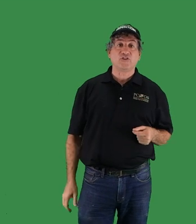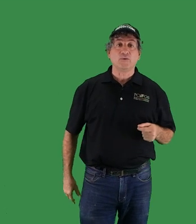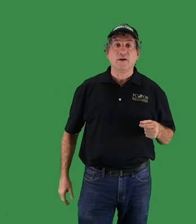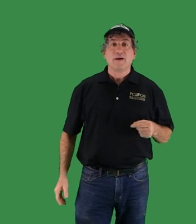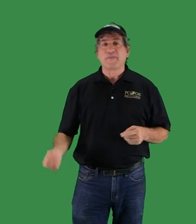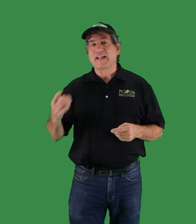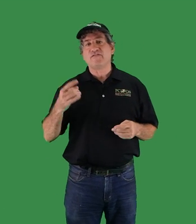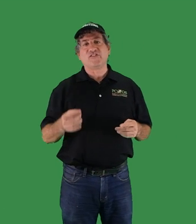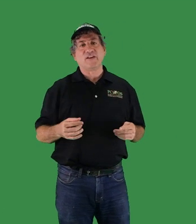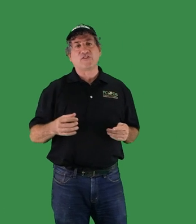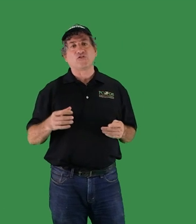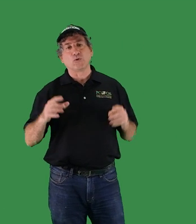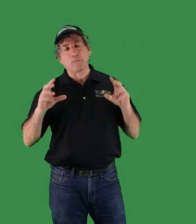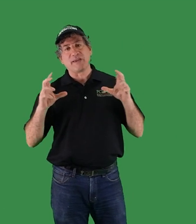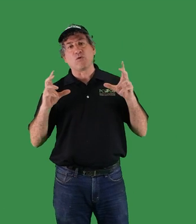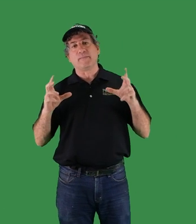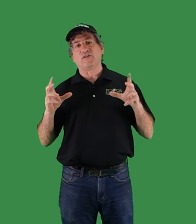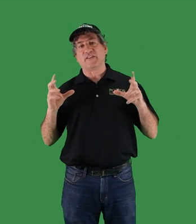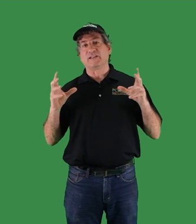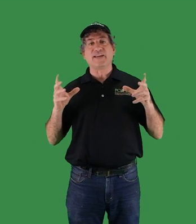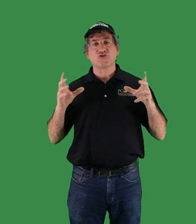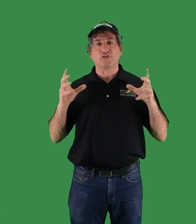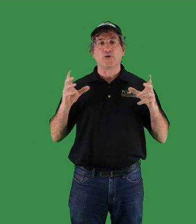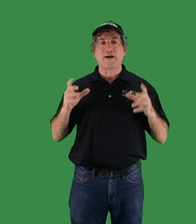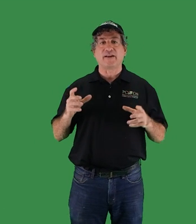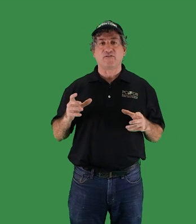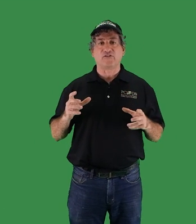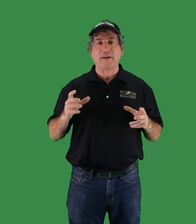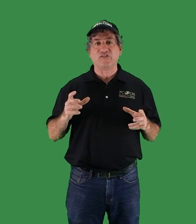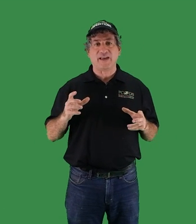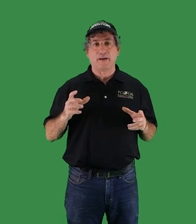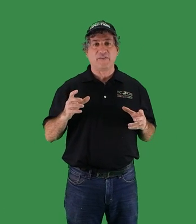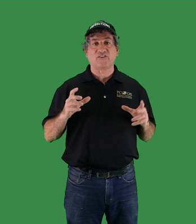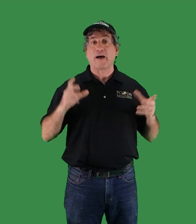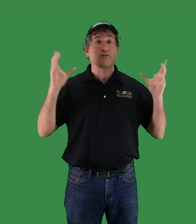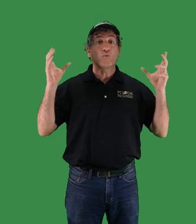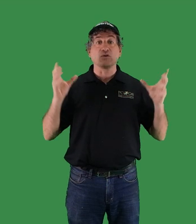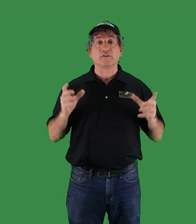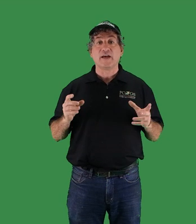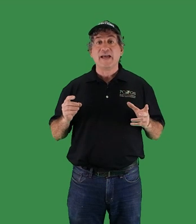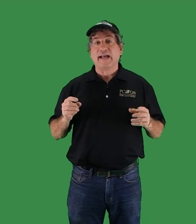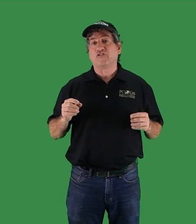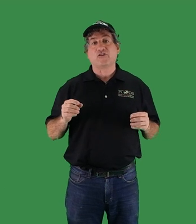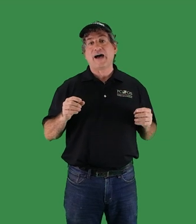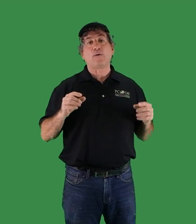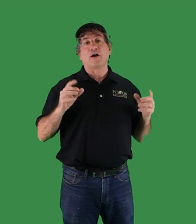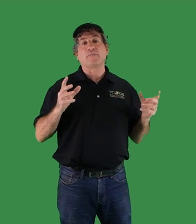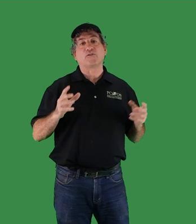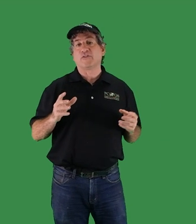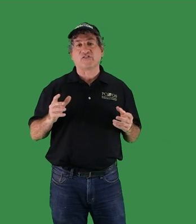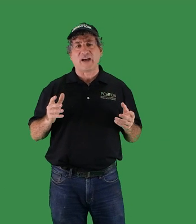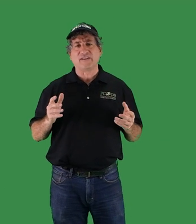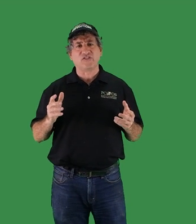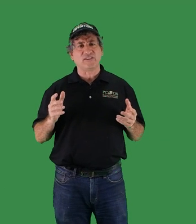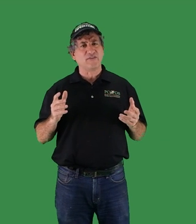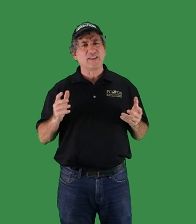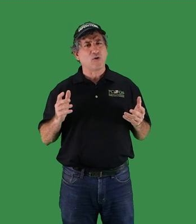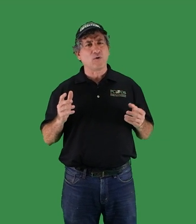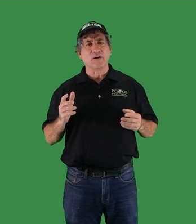too. But then I visited the solar pyramid on the glacier near Mount Everest base camp at the top of the world and saw how comfortable the scientists living there were,